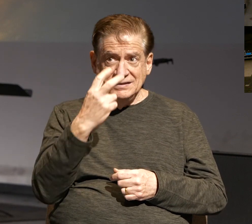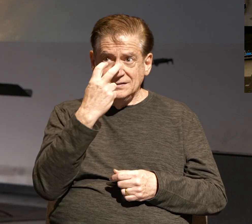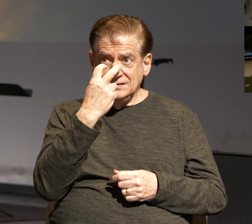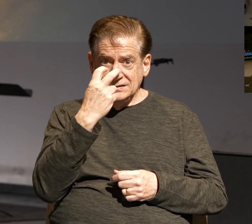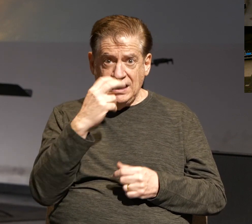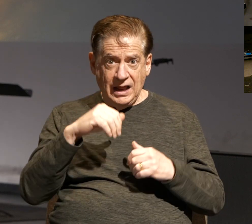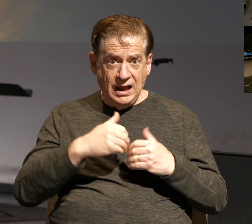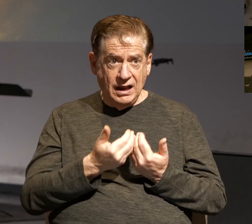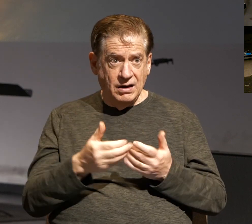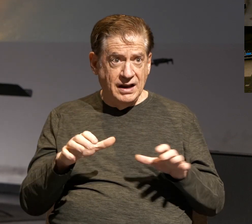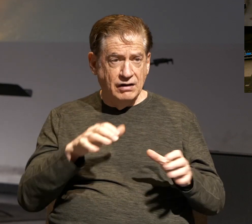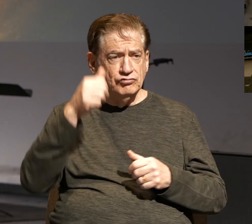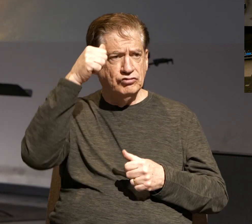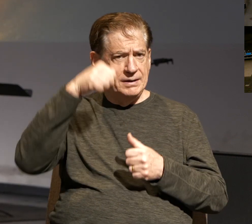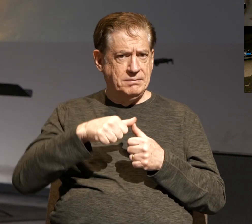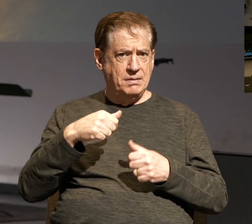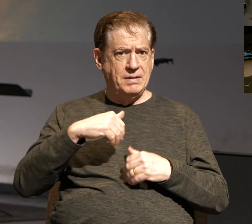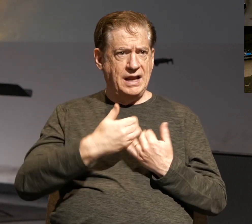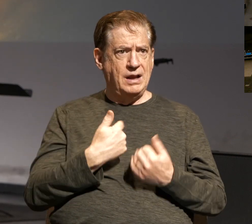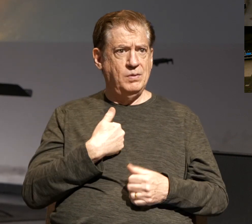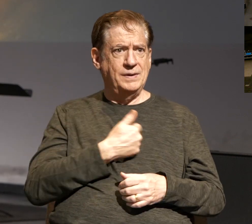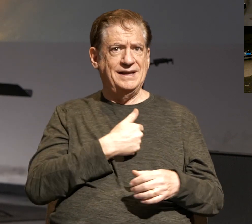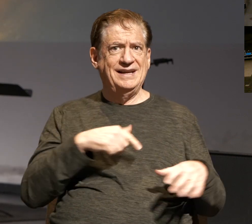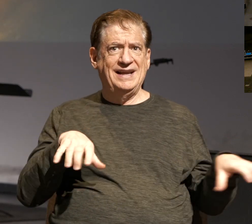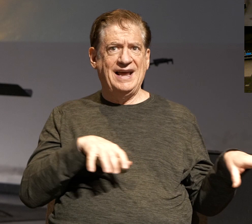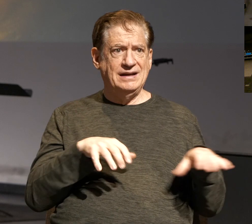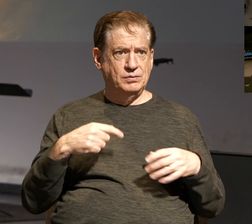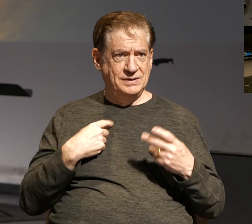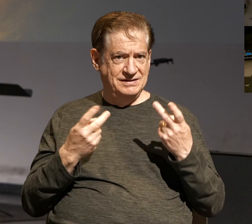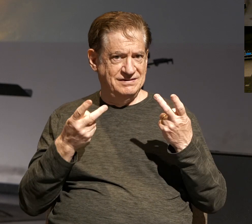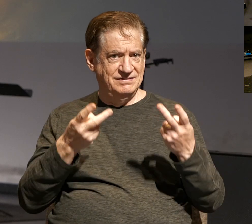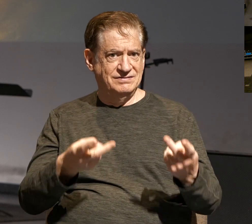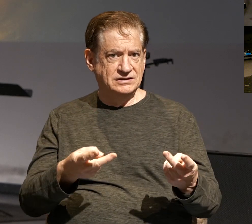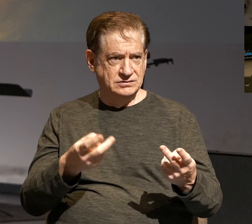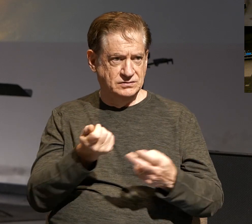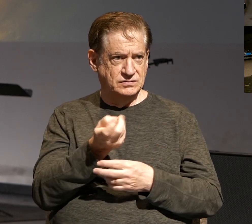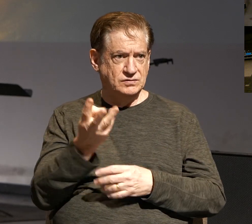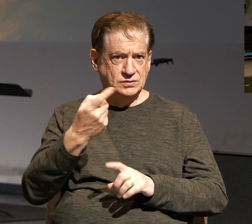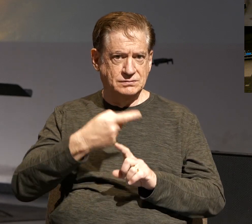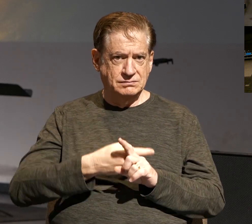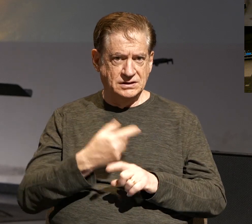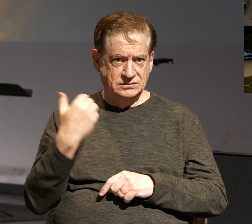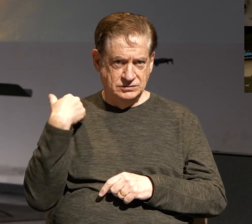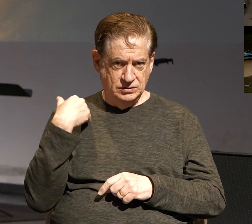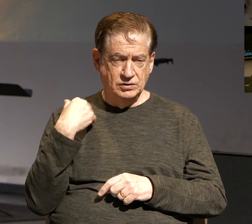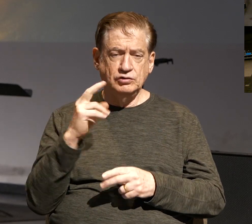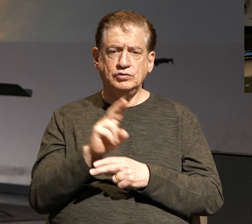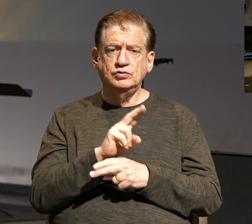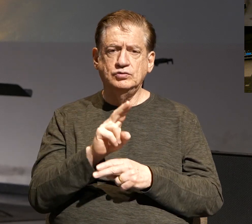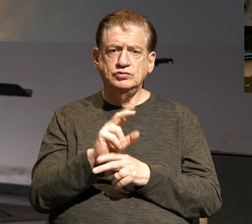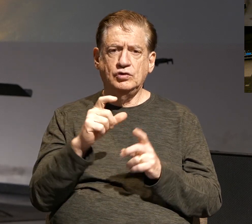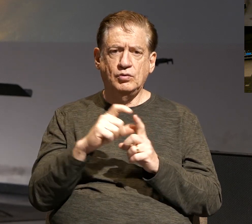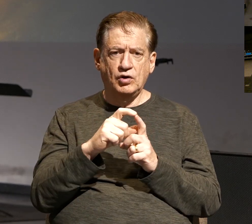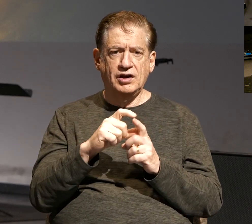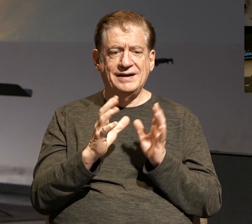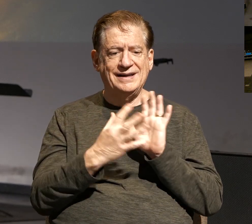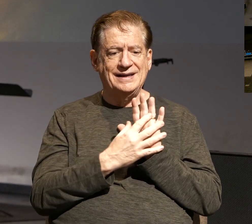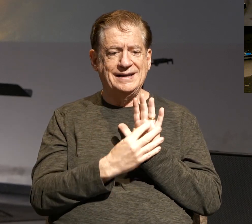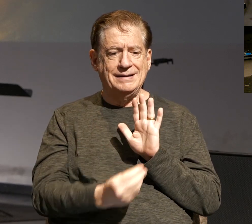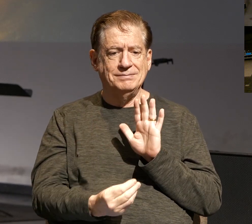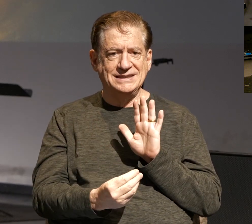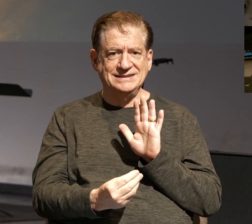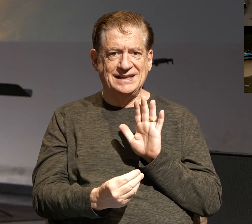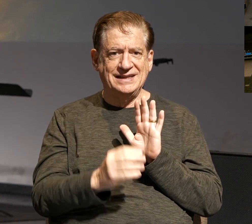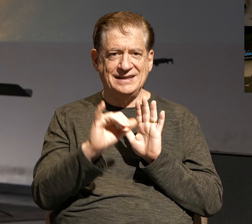then remember how we acted when we came and visited you just a number of months ago. He uses the word imitate twice